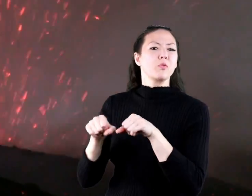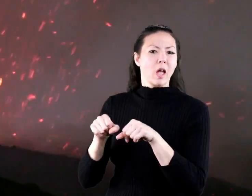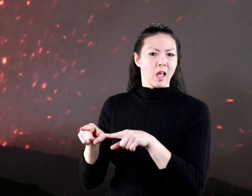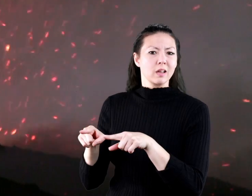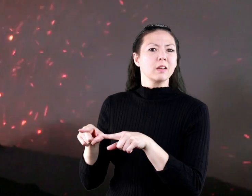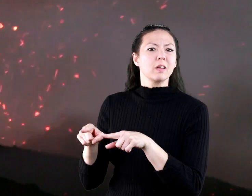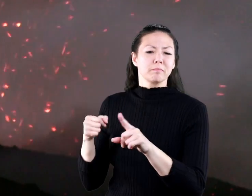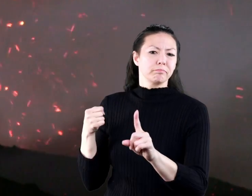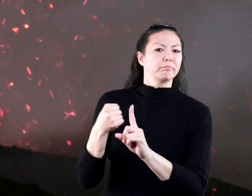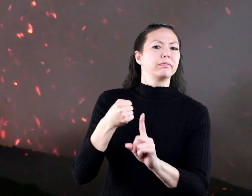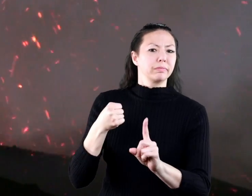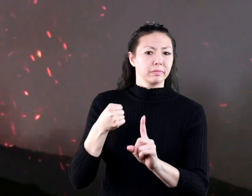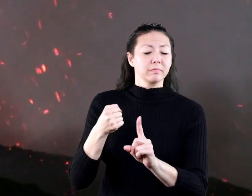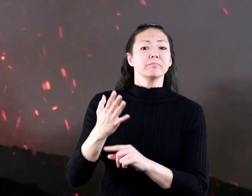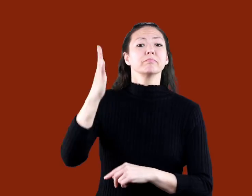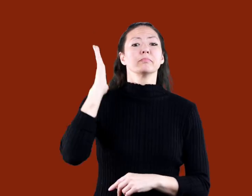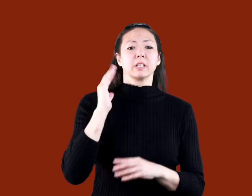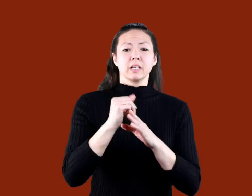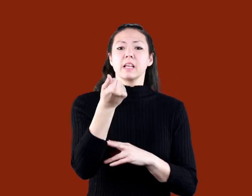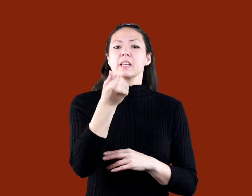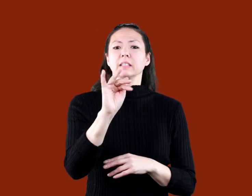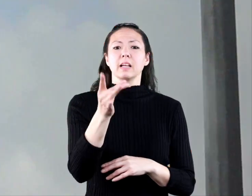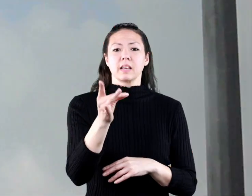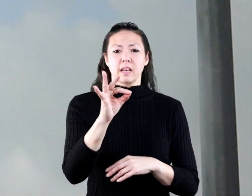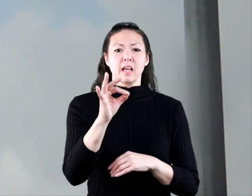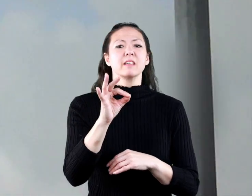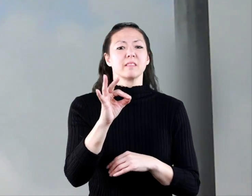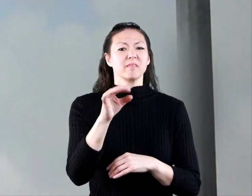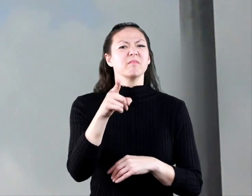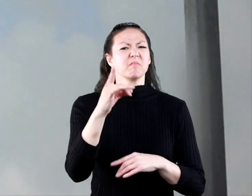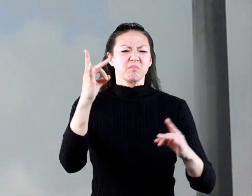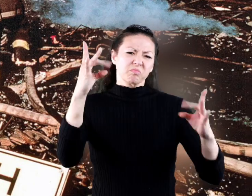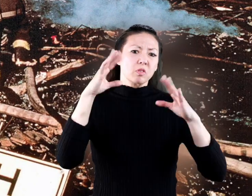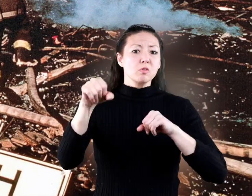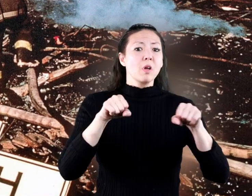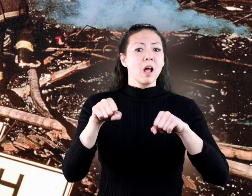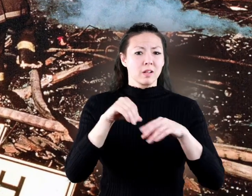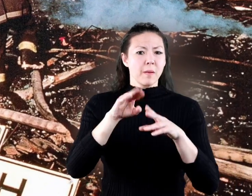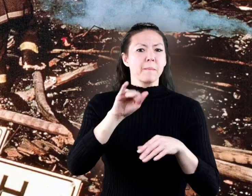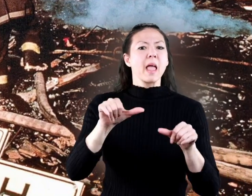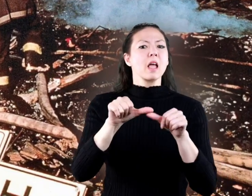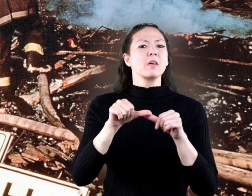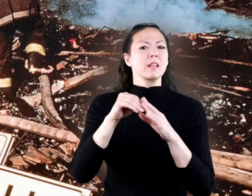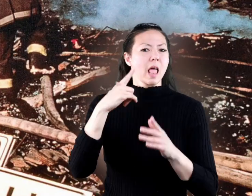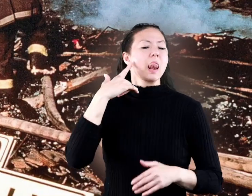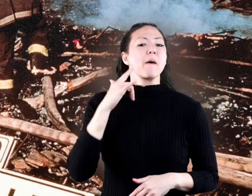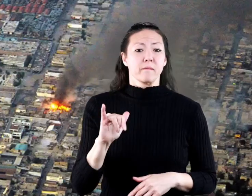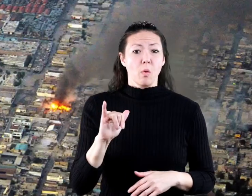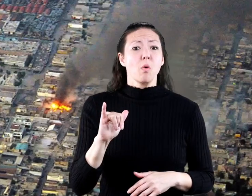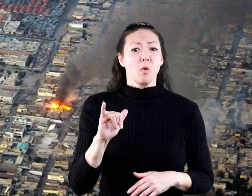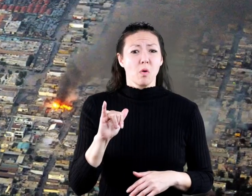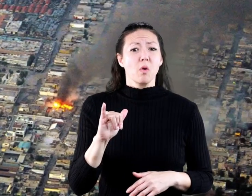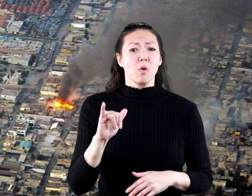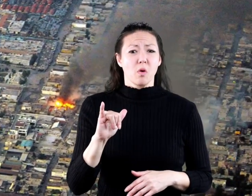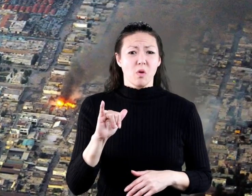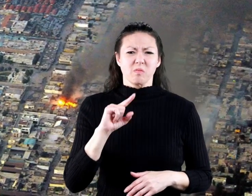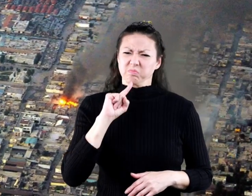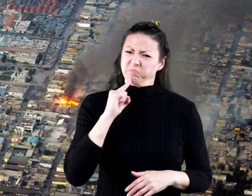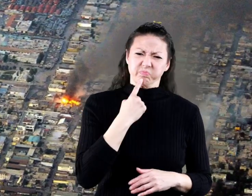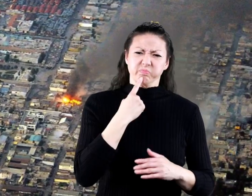of earthquakes. In 1989, the monstrous earthquake of the Bay Area in California rocked the